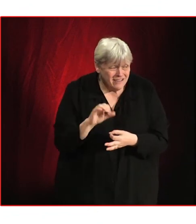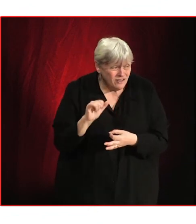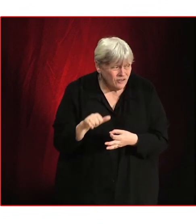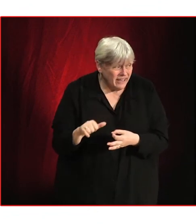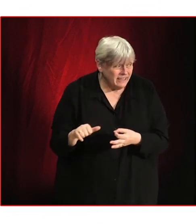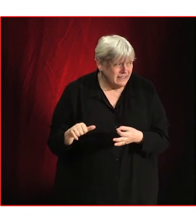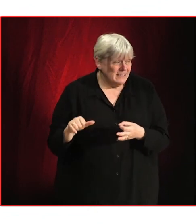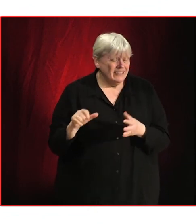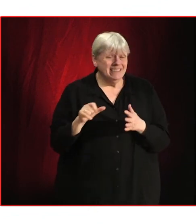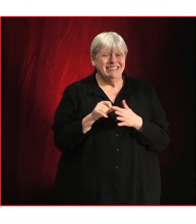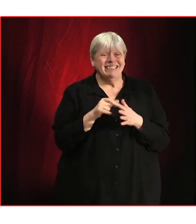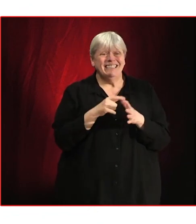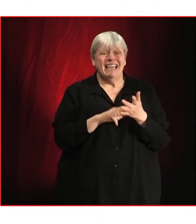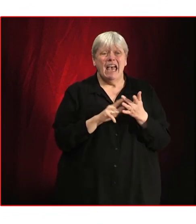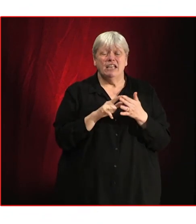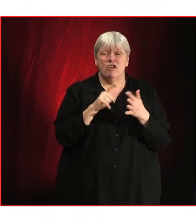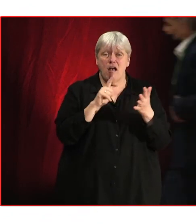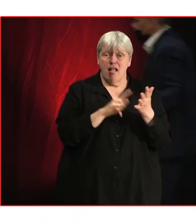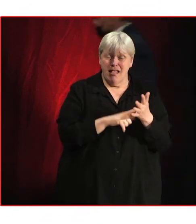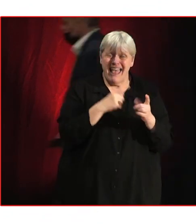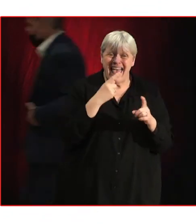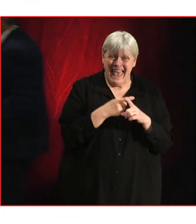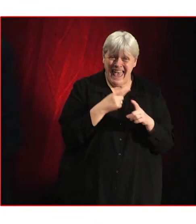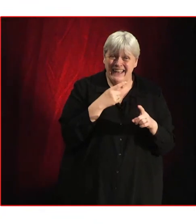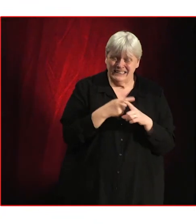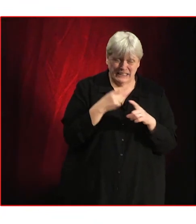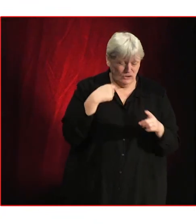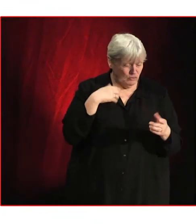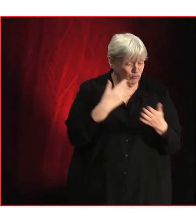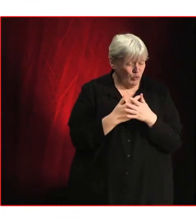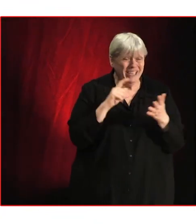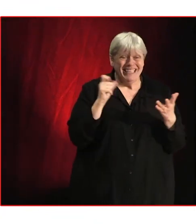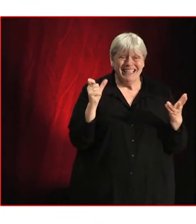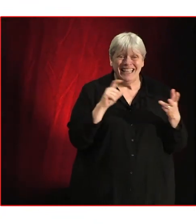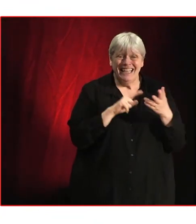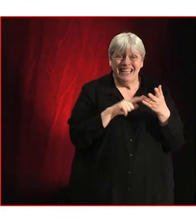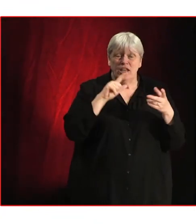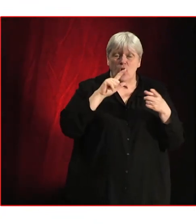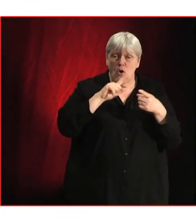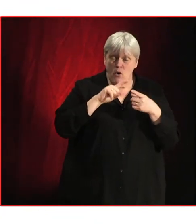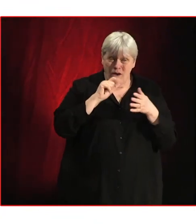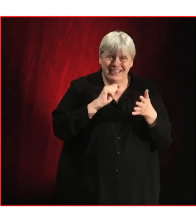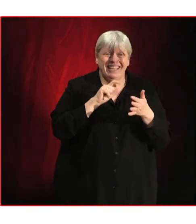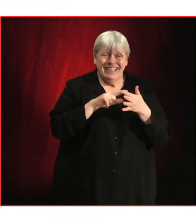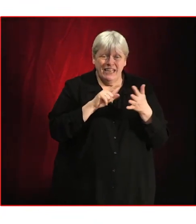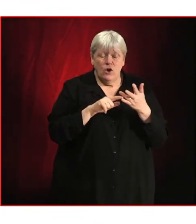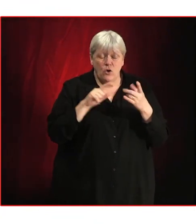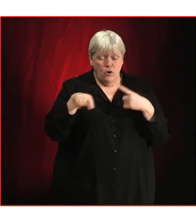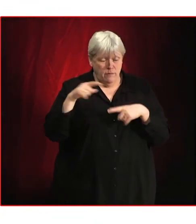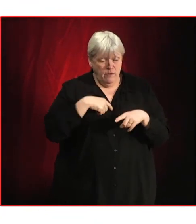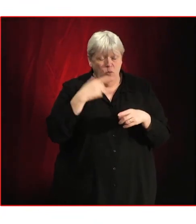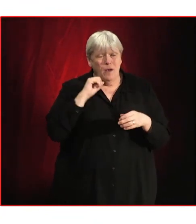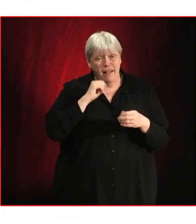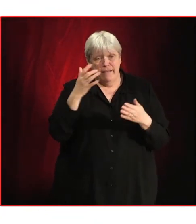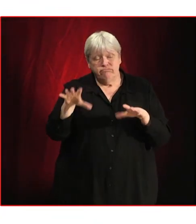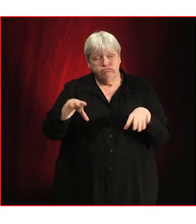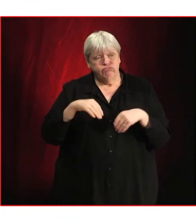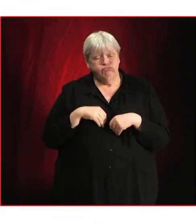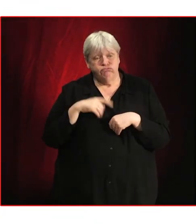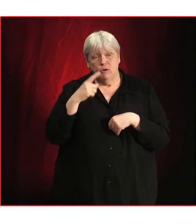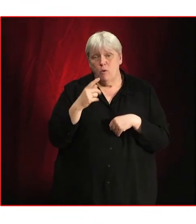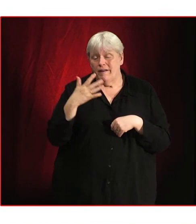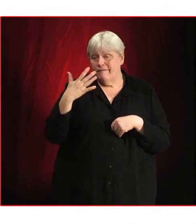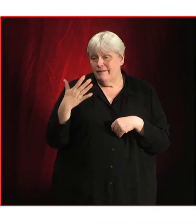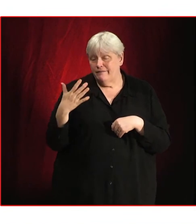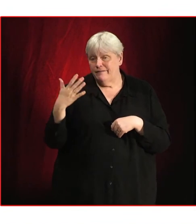Daniel Eck, CEO of Spotify, is set to receive more income this year, £153 million, according to industry press